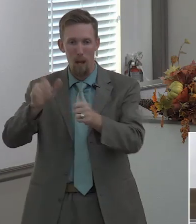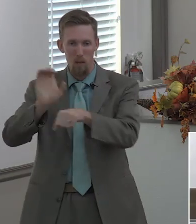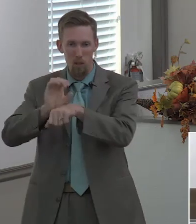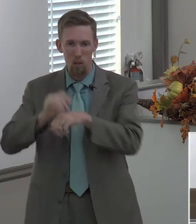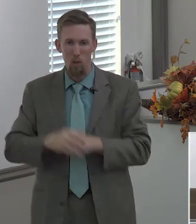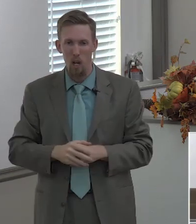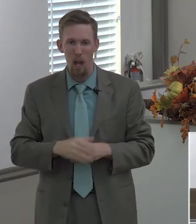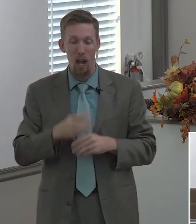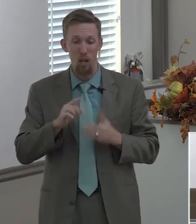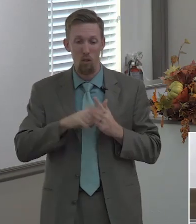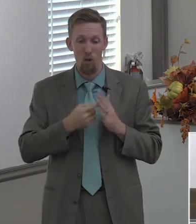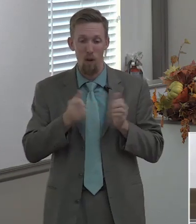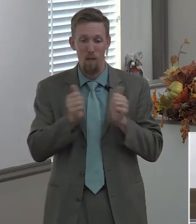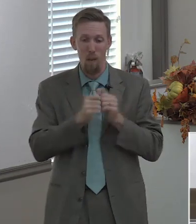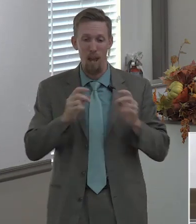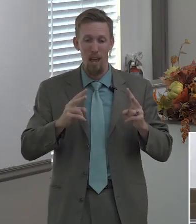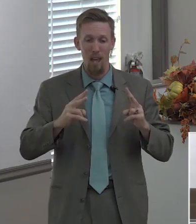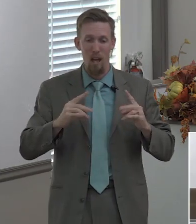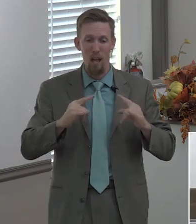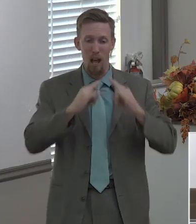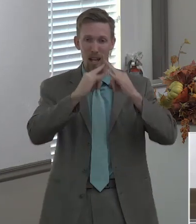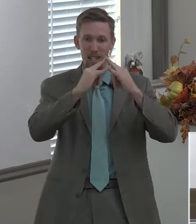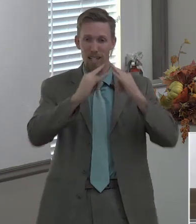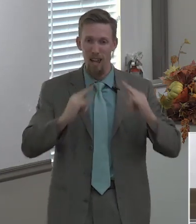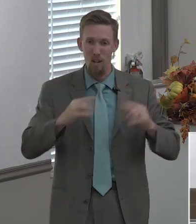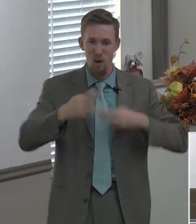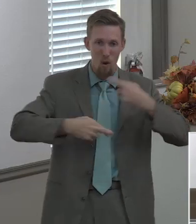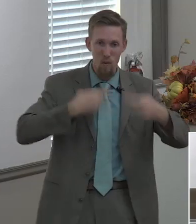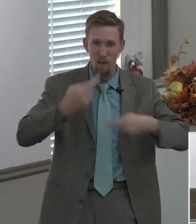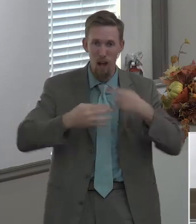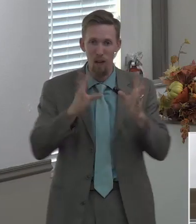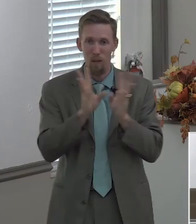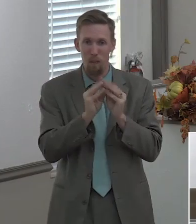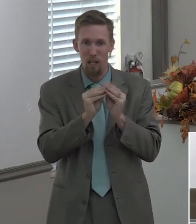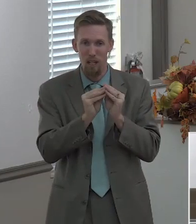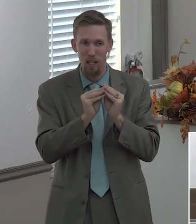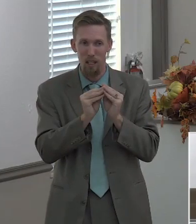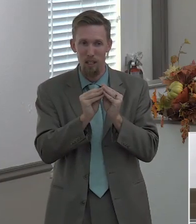tent revival meeting that was held by